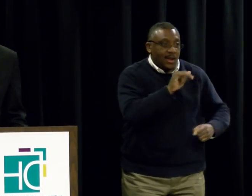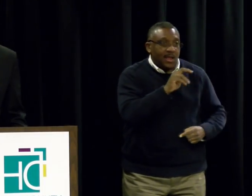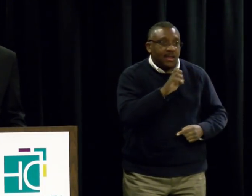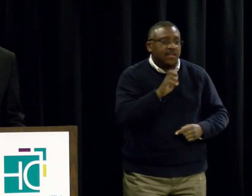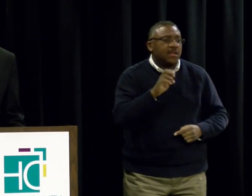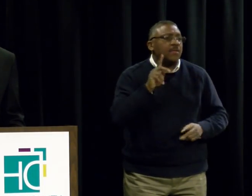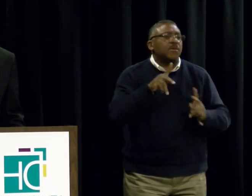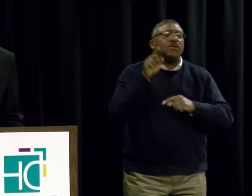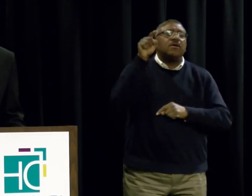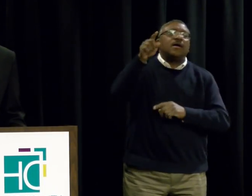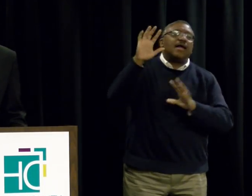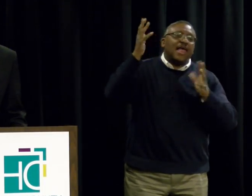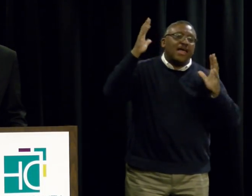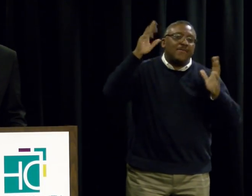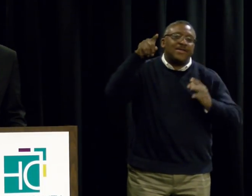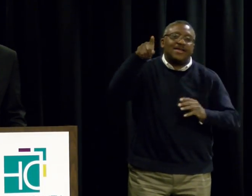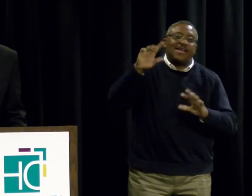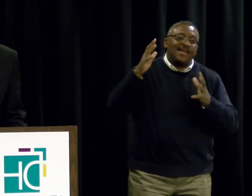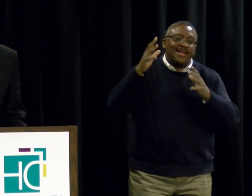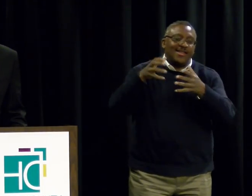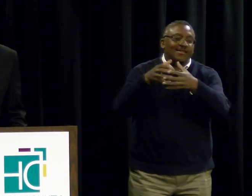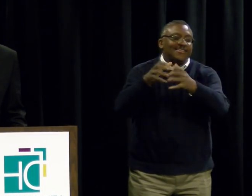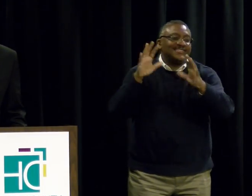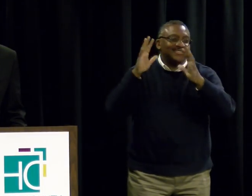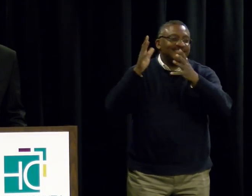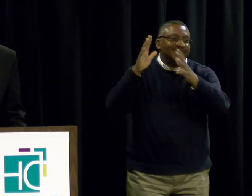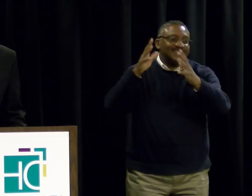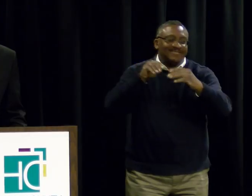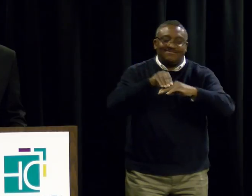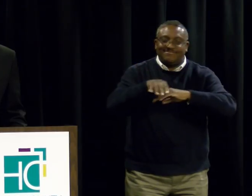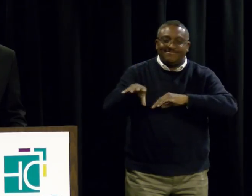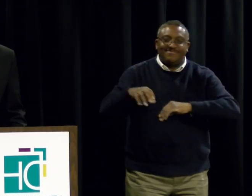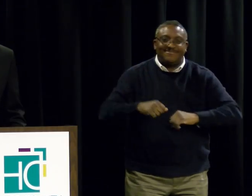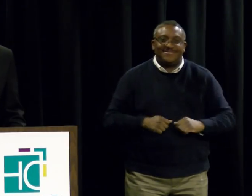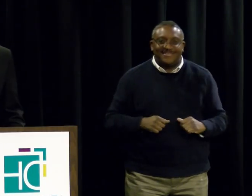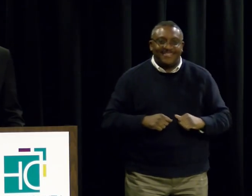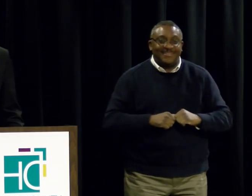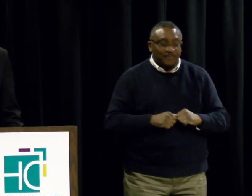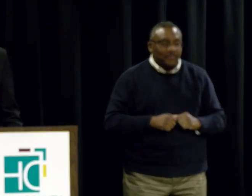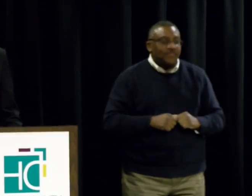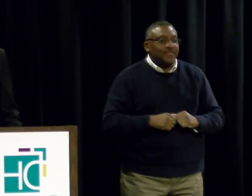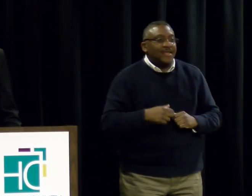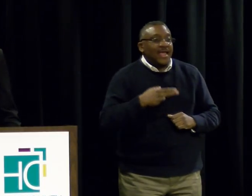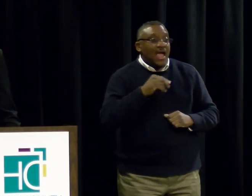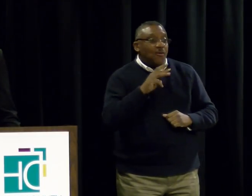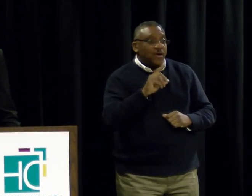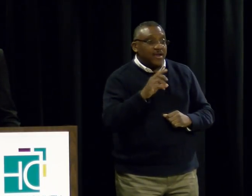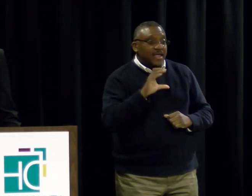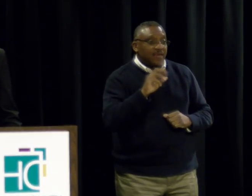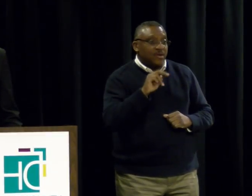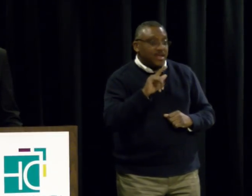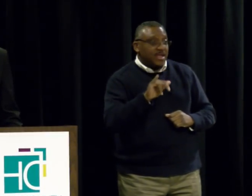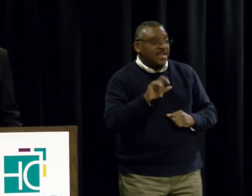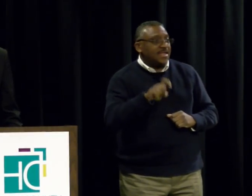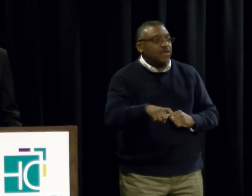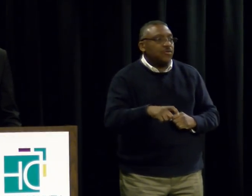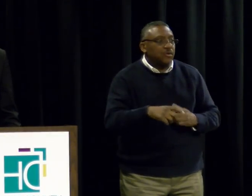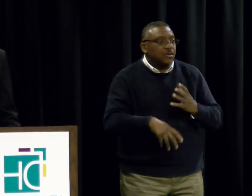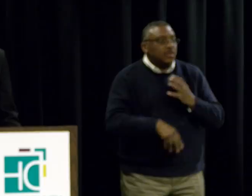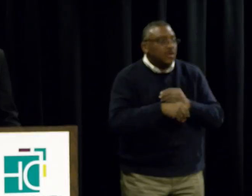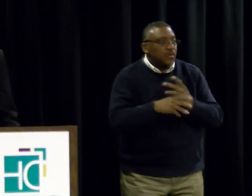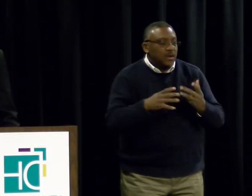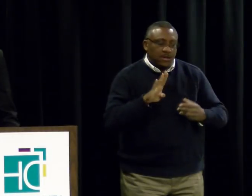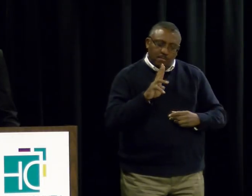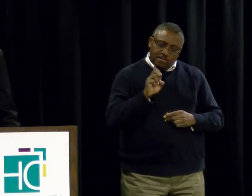to bus rapid transit.